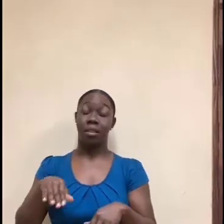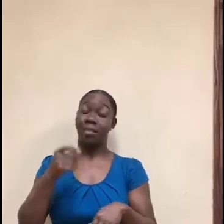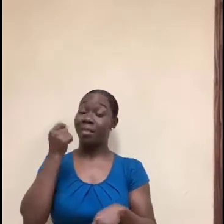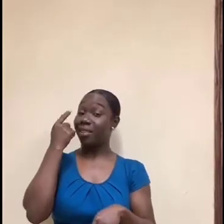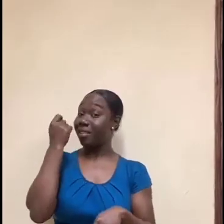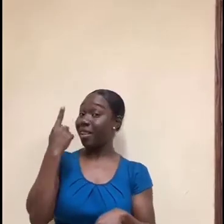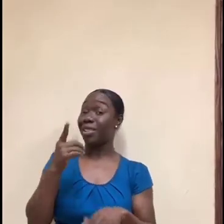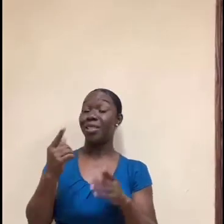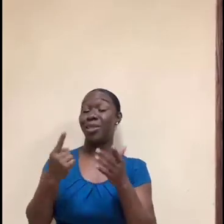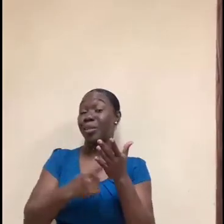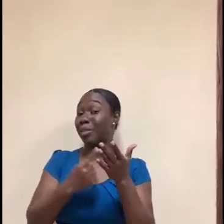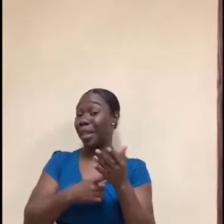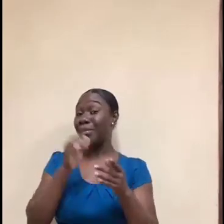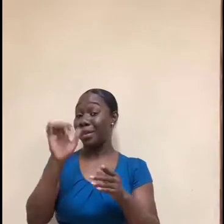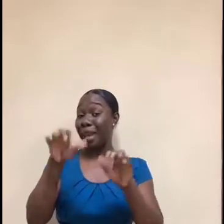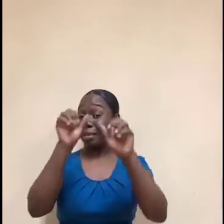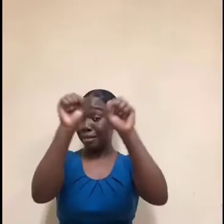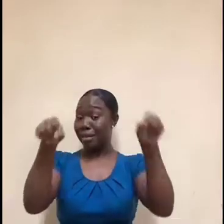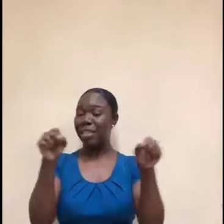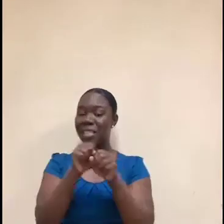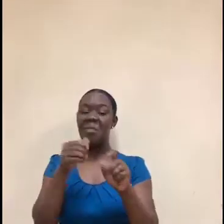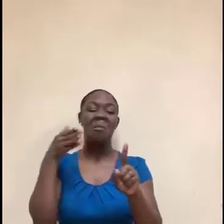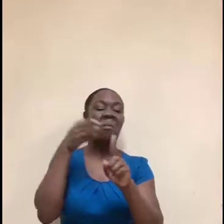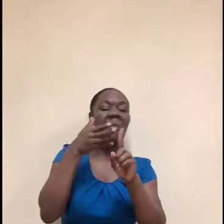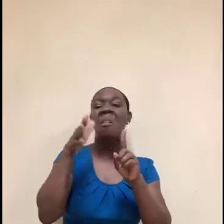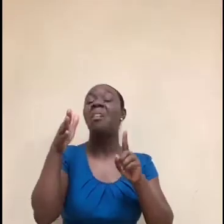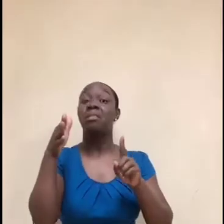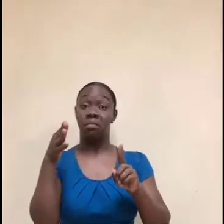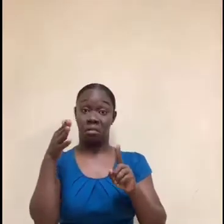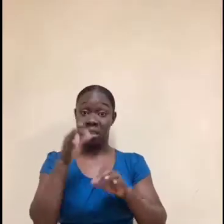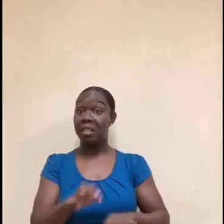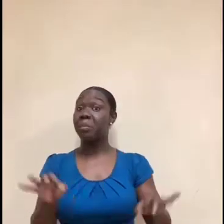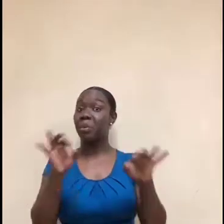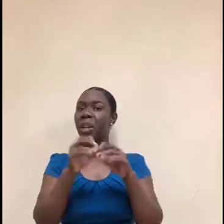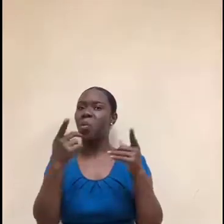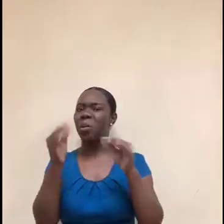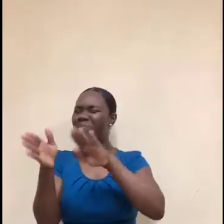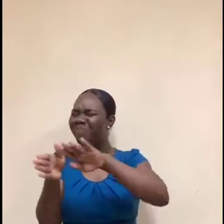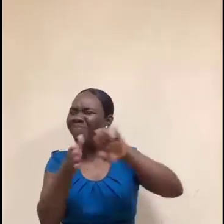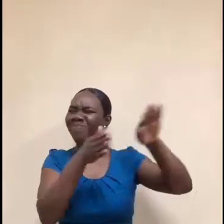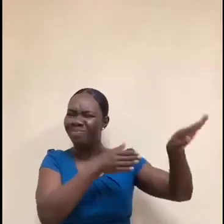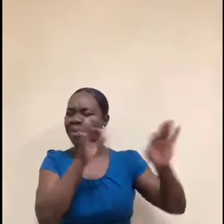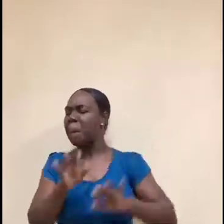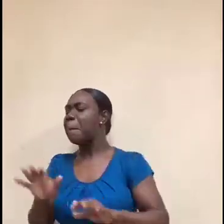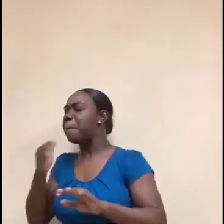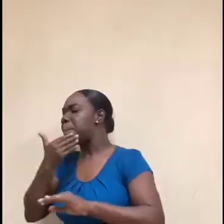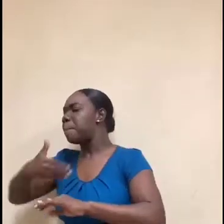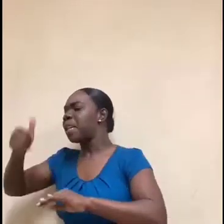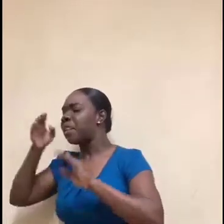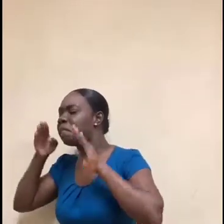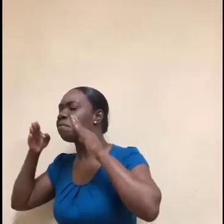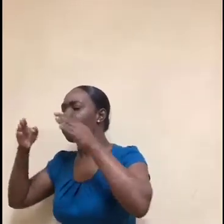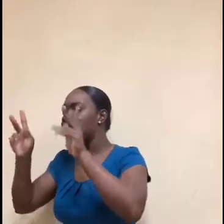as a very important component. And you see a real life example that recently happened with people that I know, and